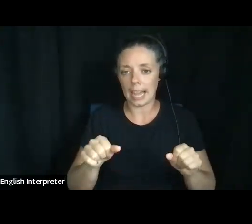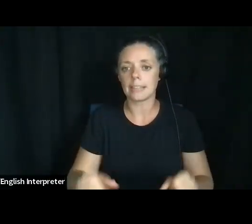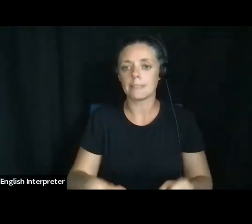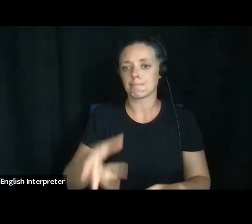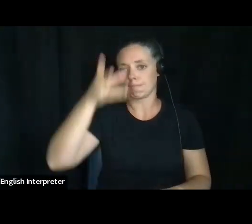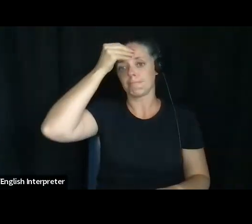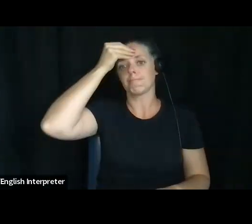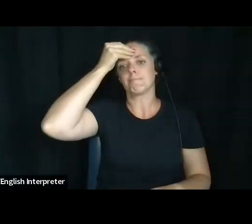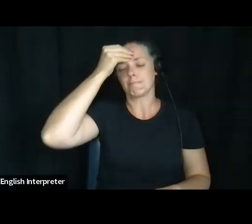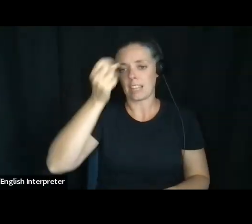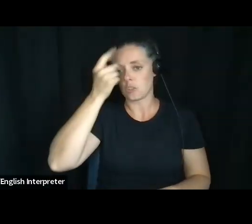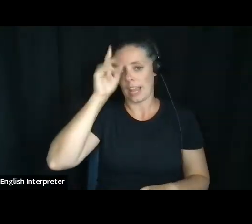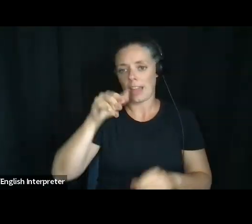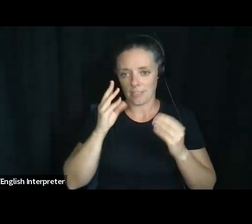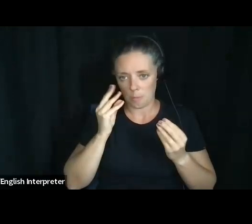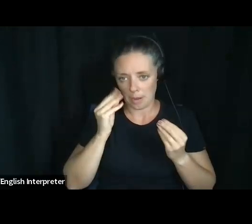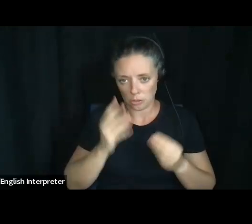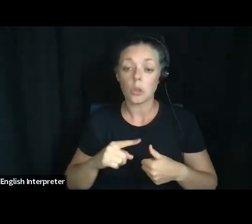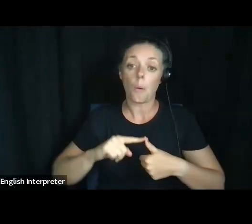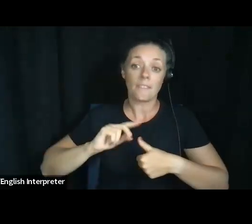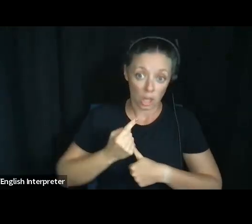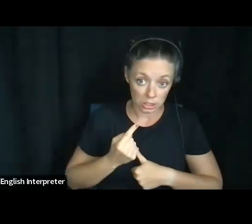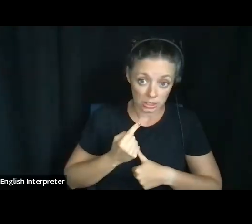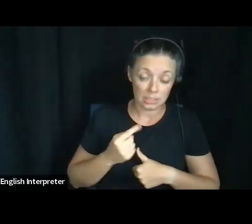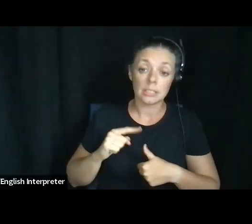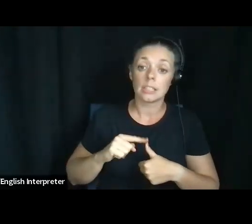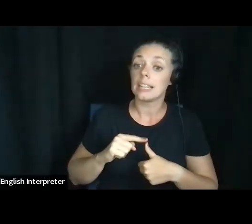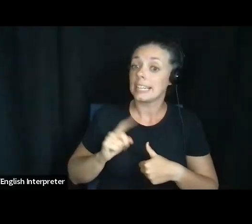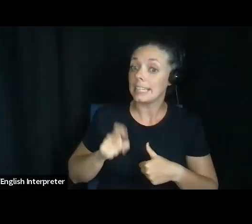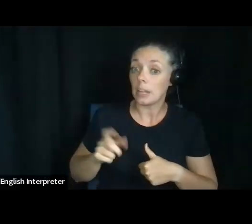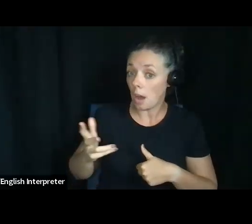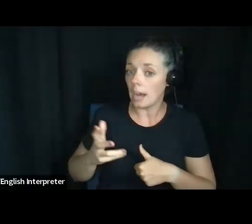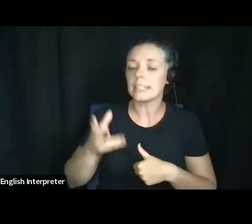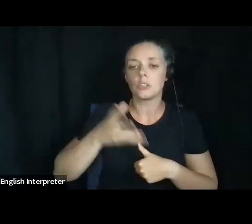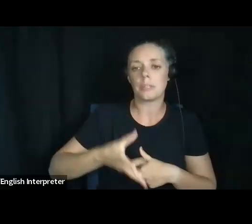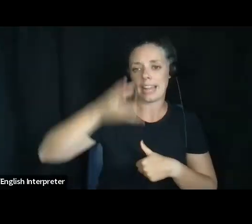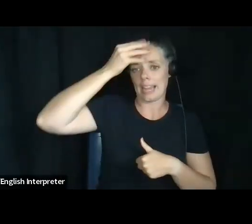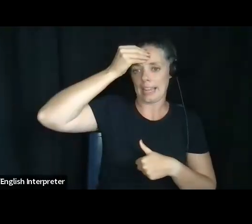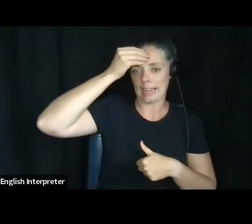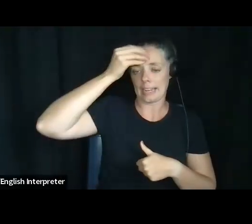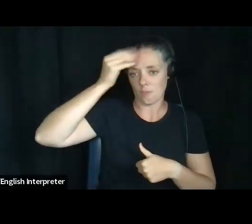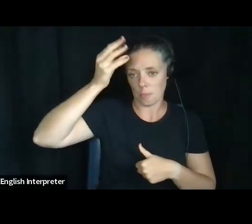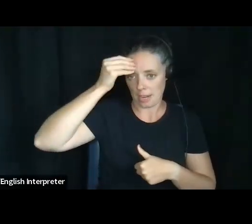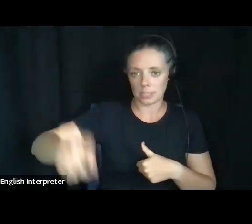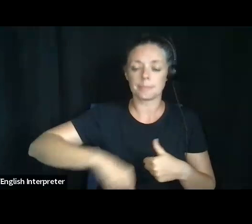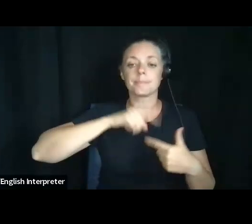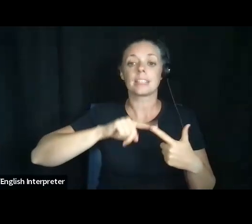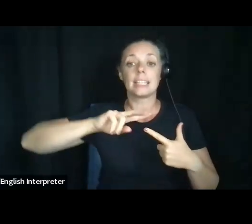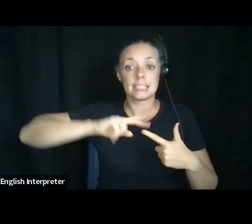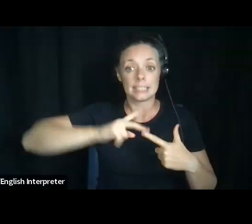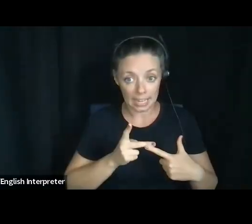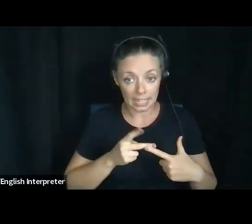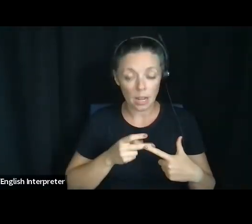Okay. So the first thing to have capacity is to take in information. The second is to be able to make a